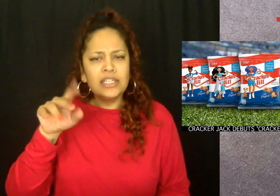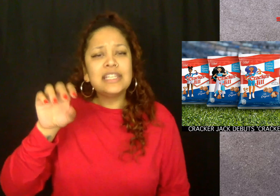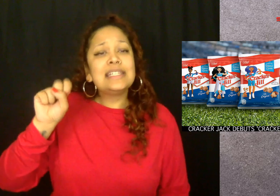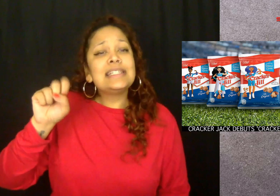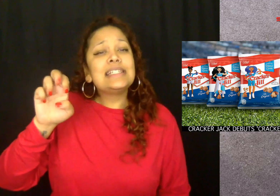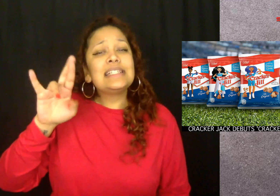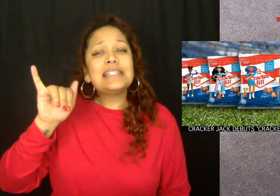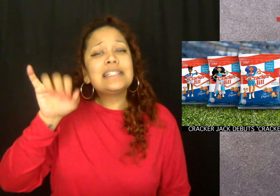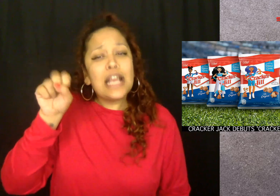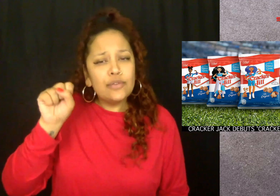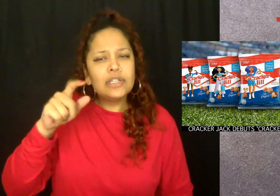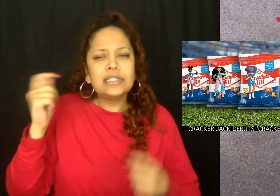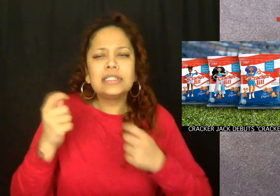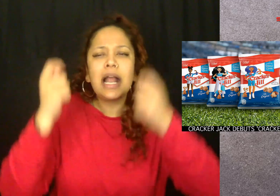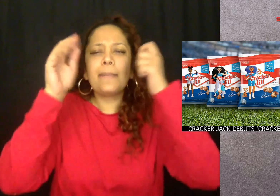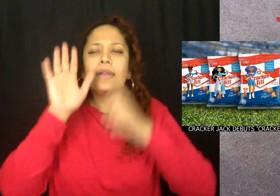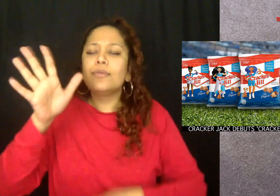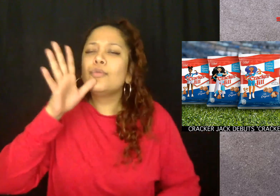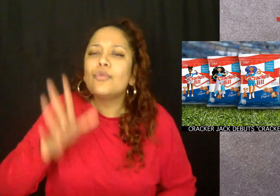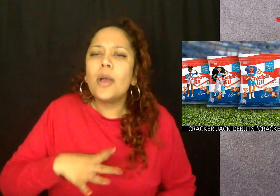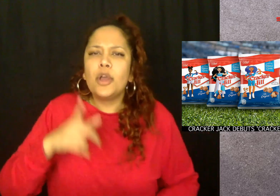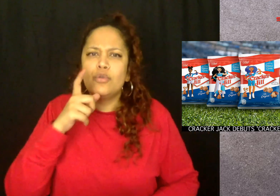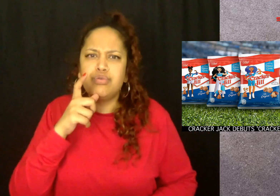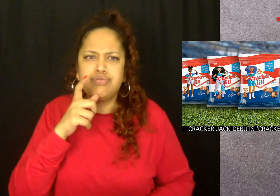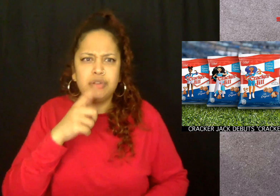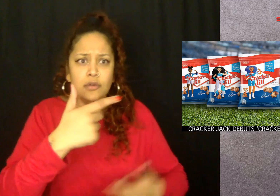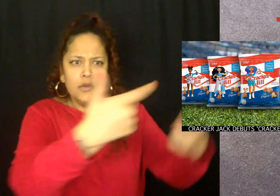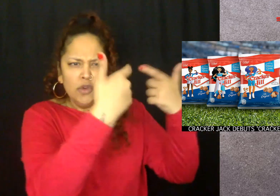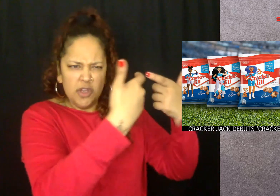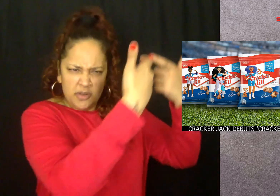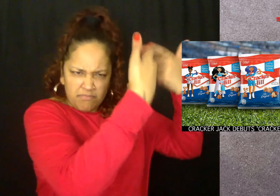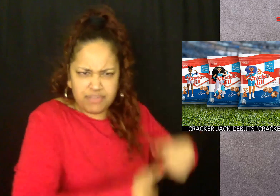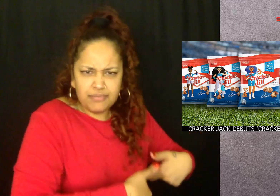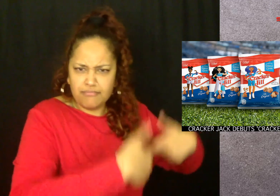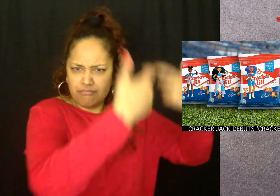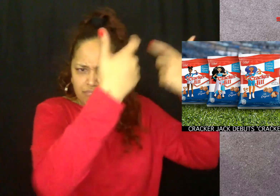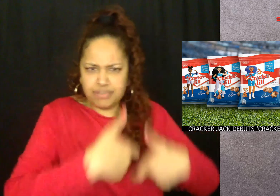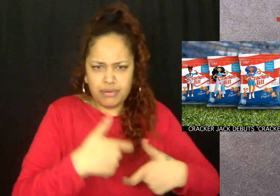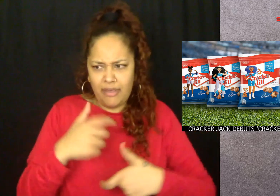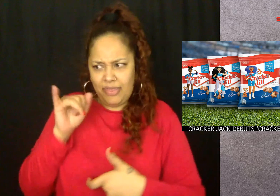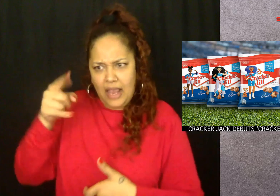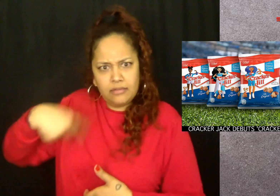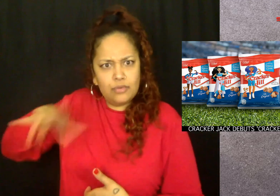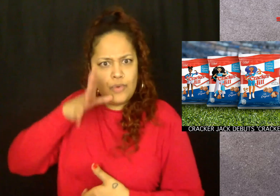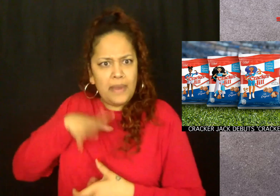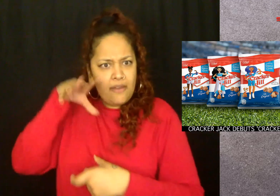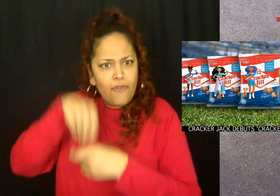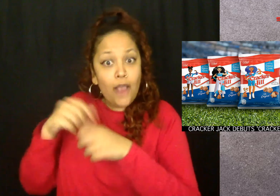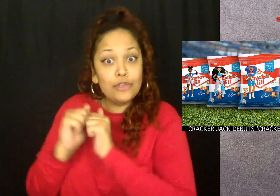The Cracker Jill series celebrates the women who break down barriers in sports.